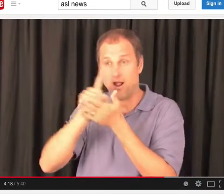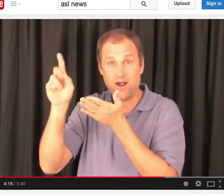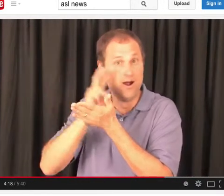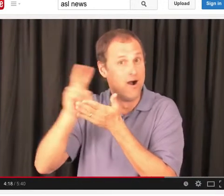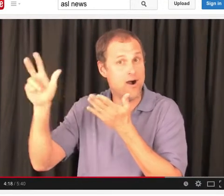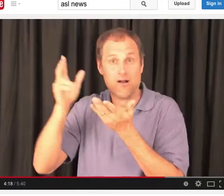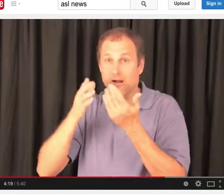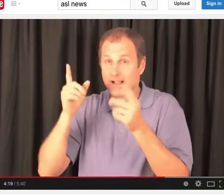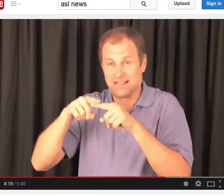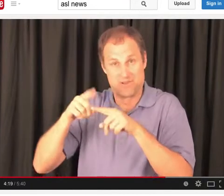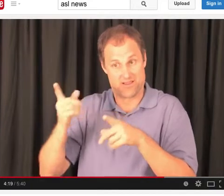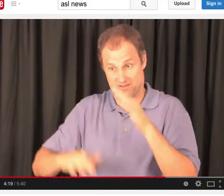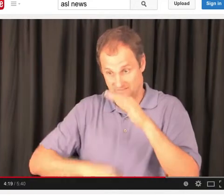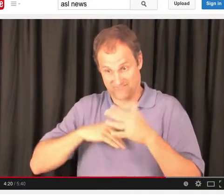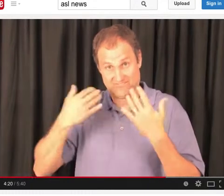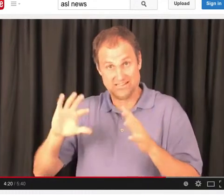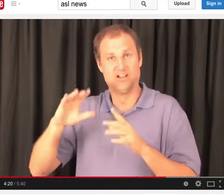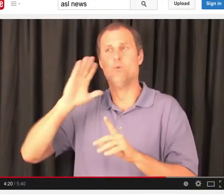to gather food.